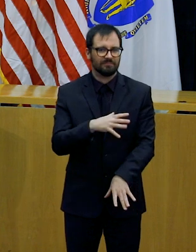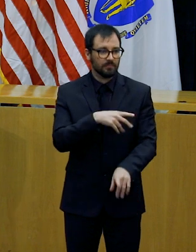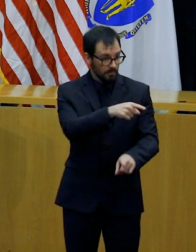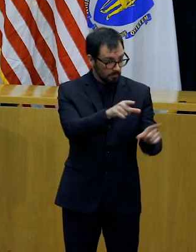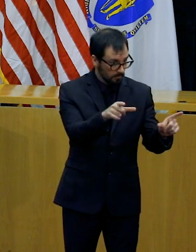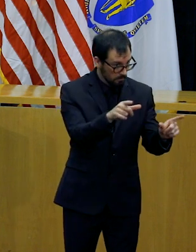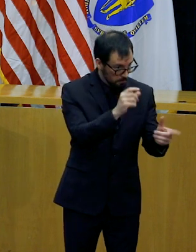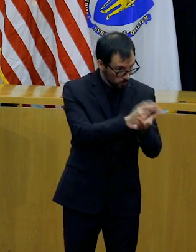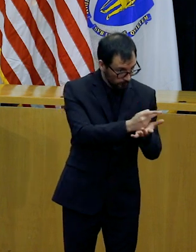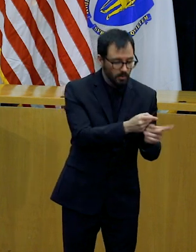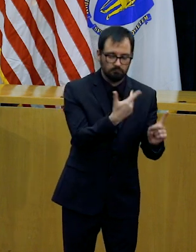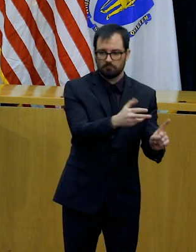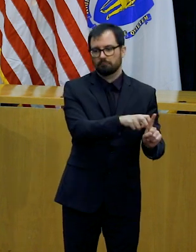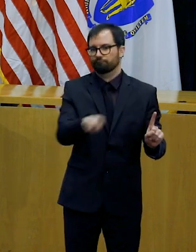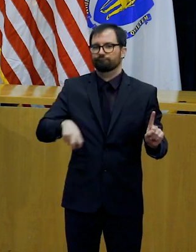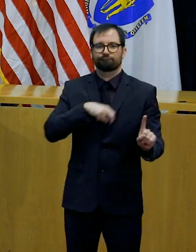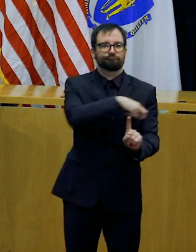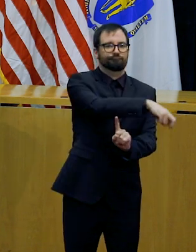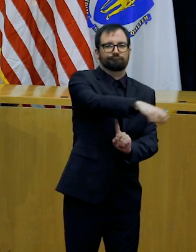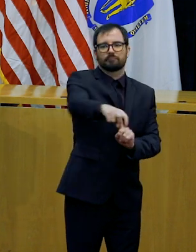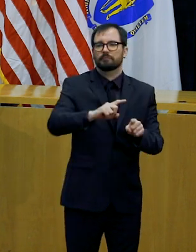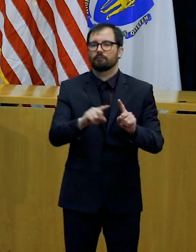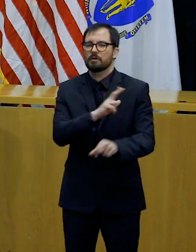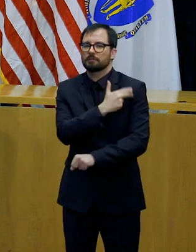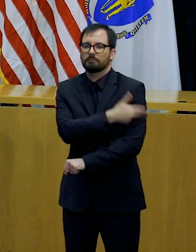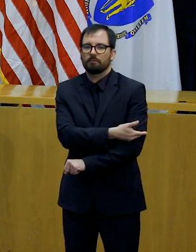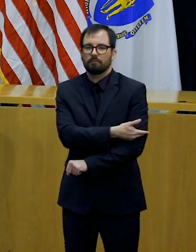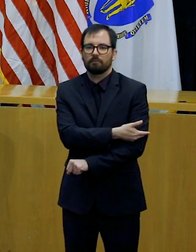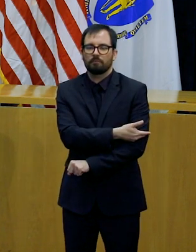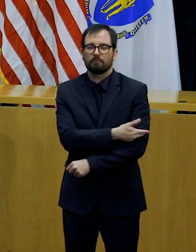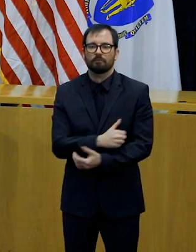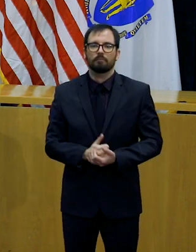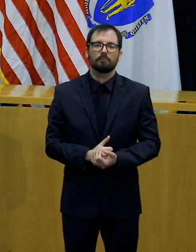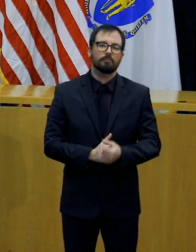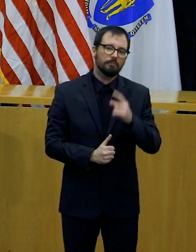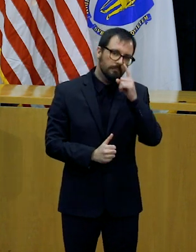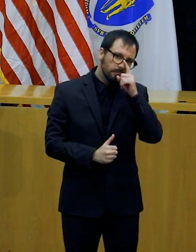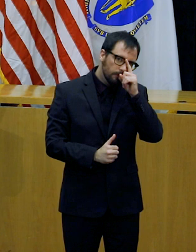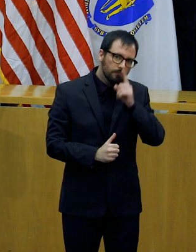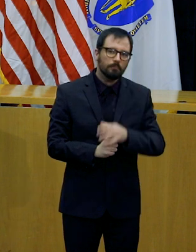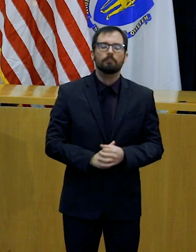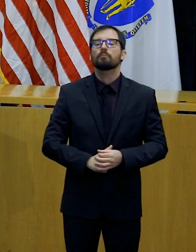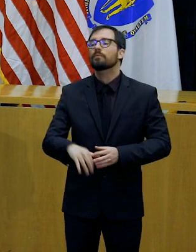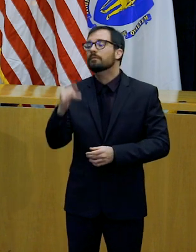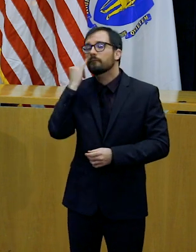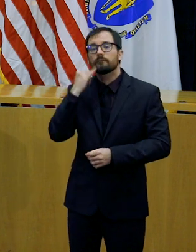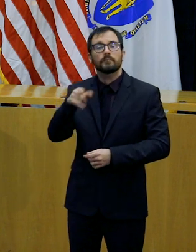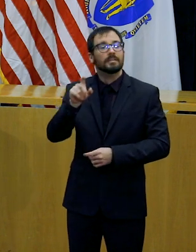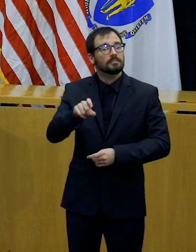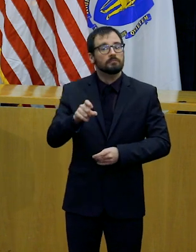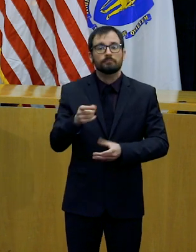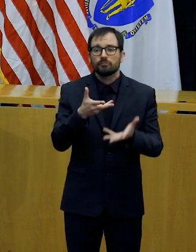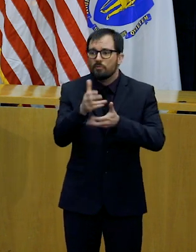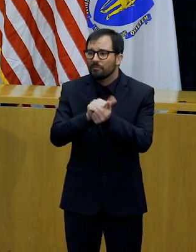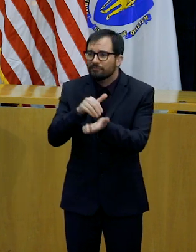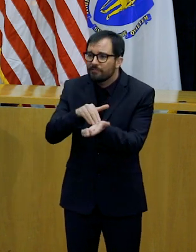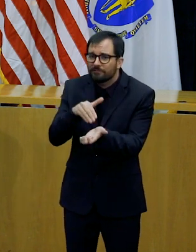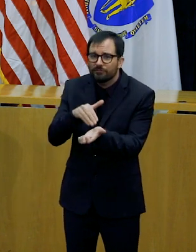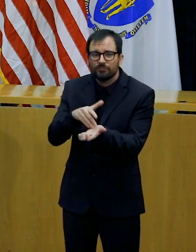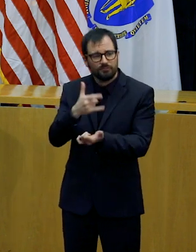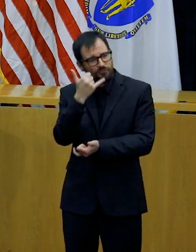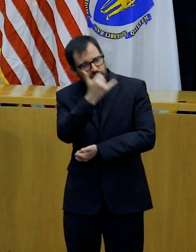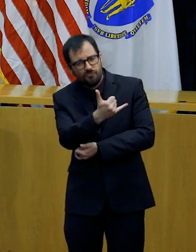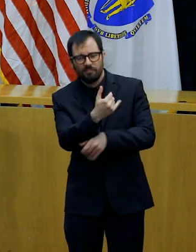can call or video conference with providers, instead of visiting a hospital or a provider organization. And we've issued relaxed